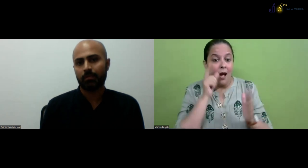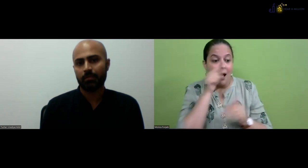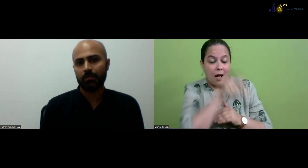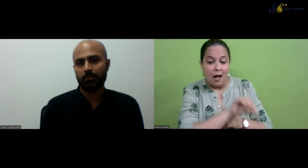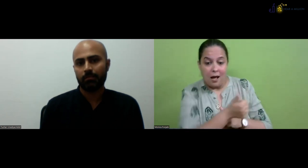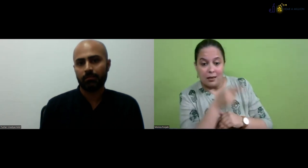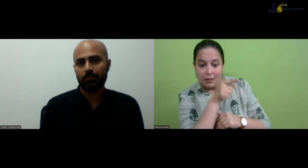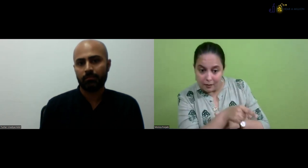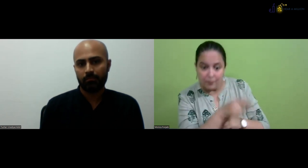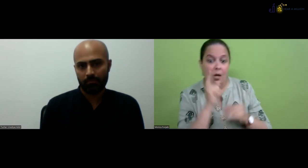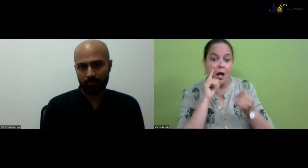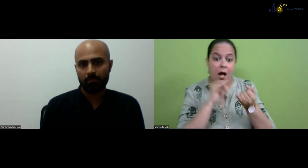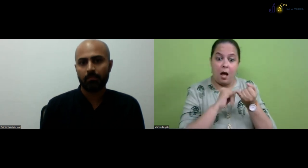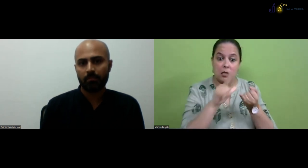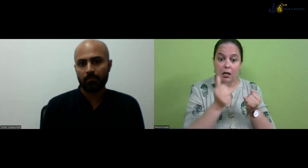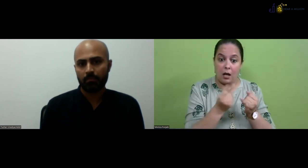They have the limited communication.